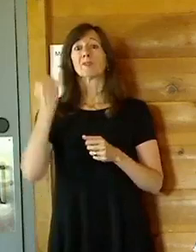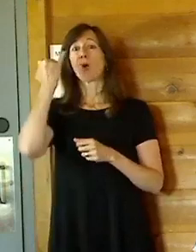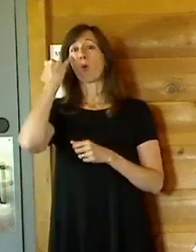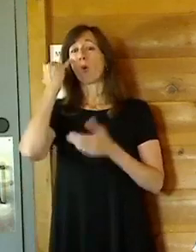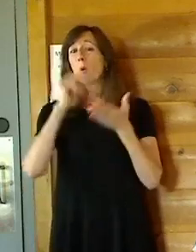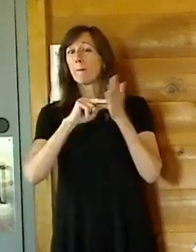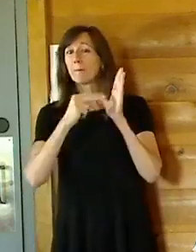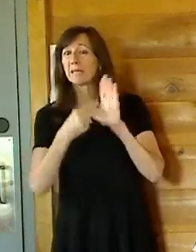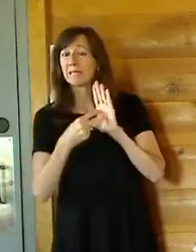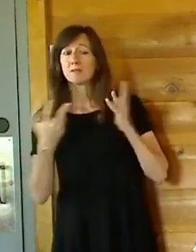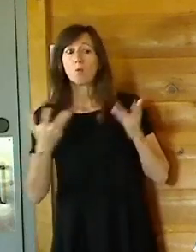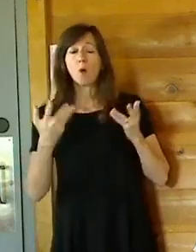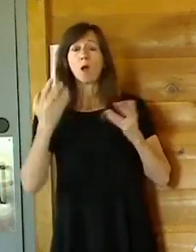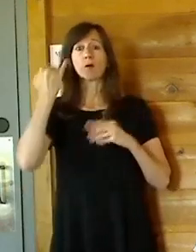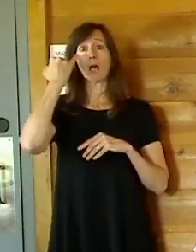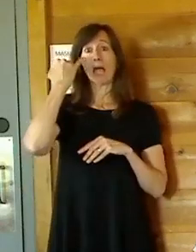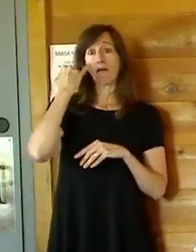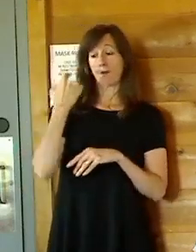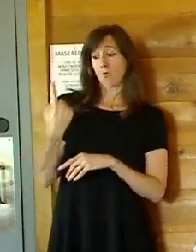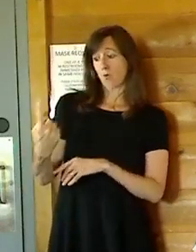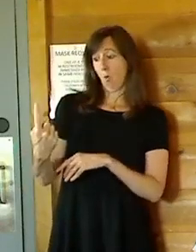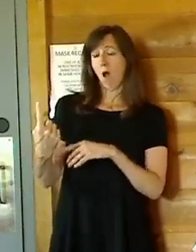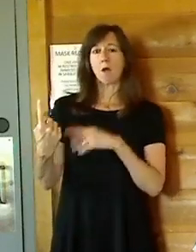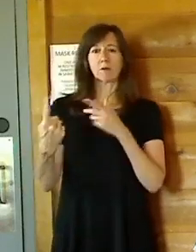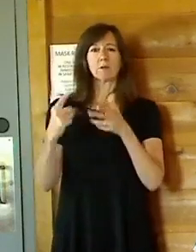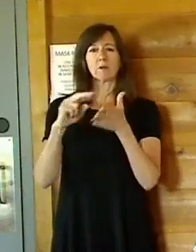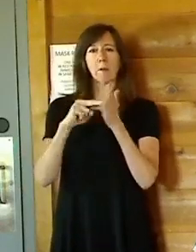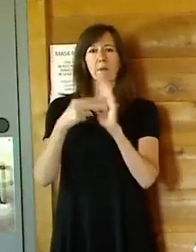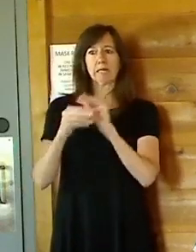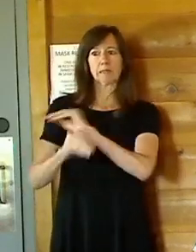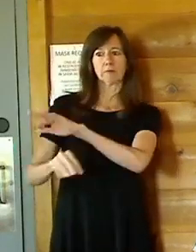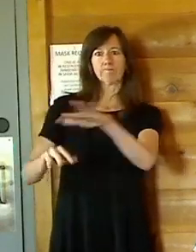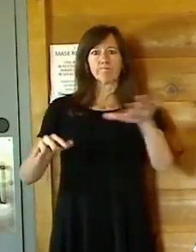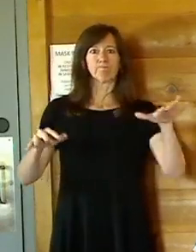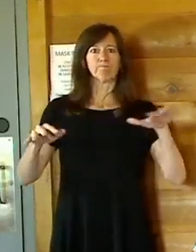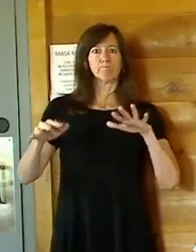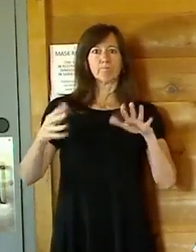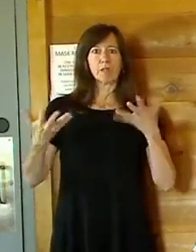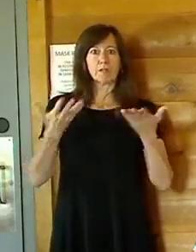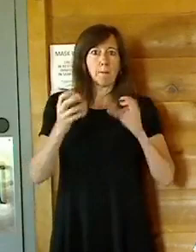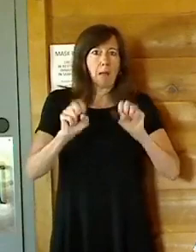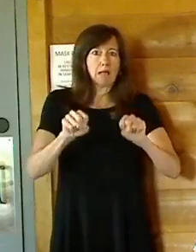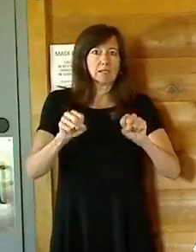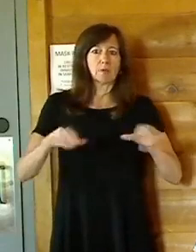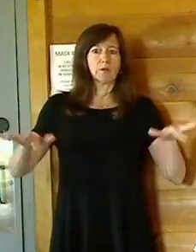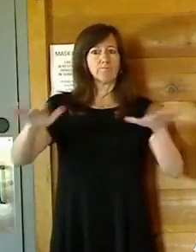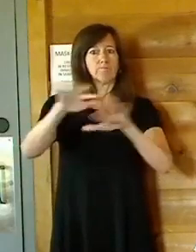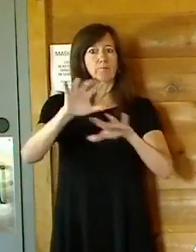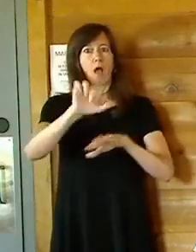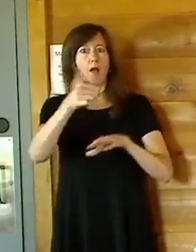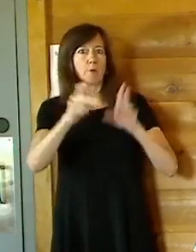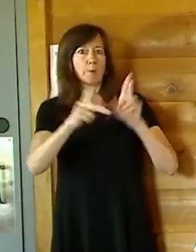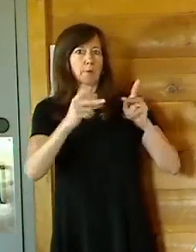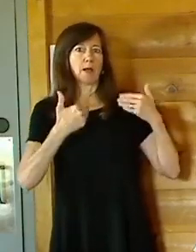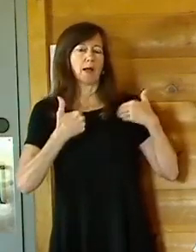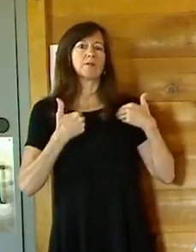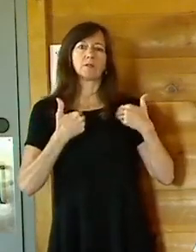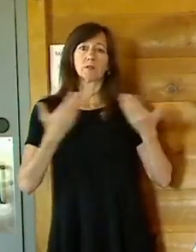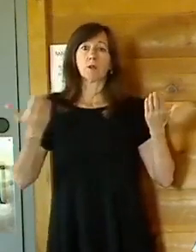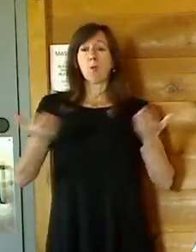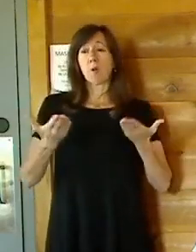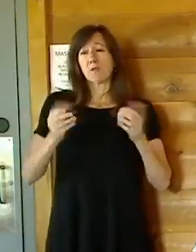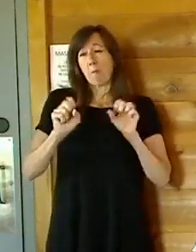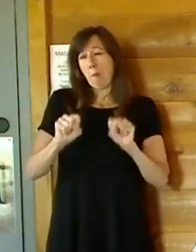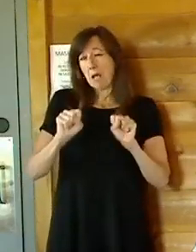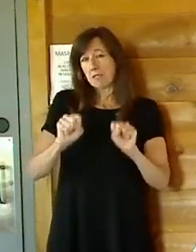And it is, without doubt, likely and logical that we have seen the Delta variant in Dutchess County. It has